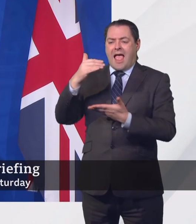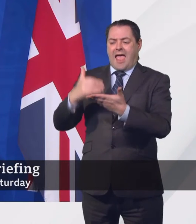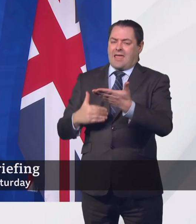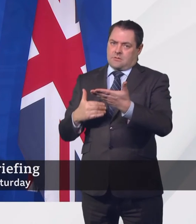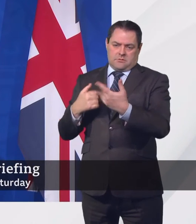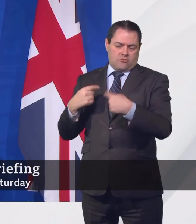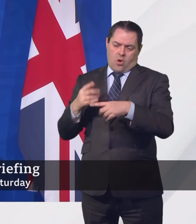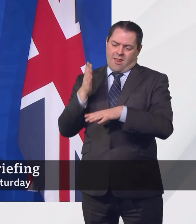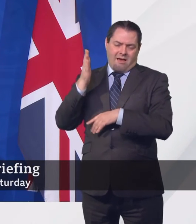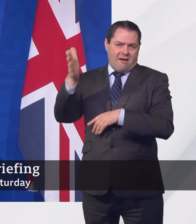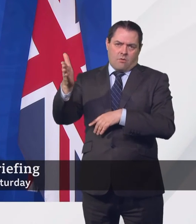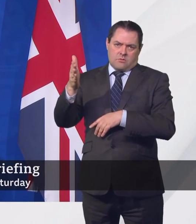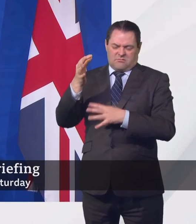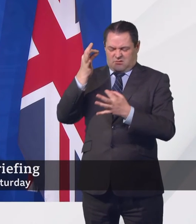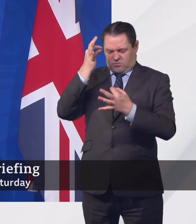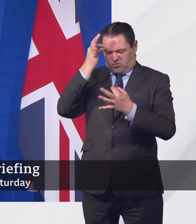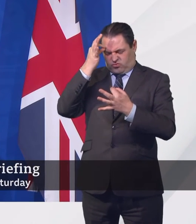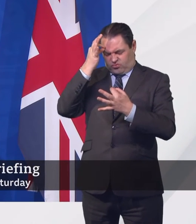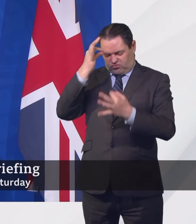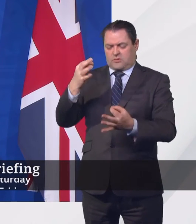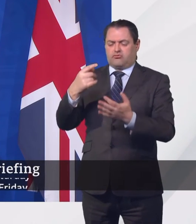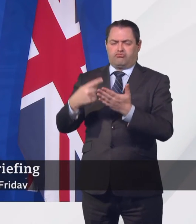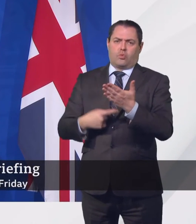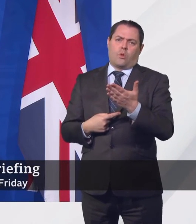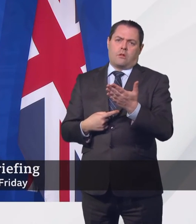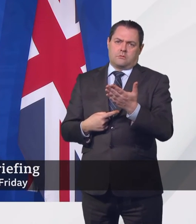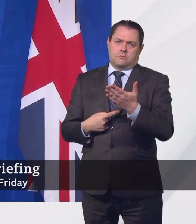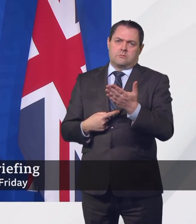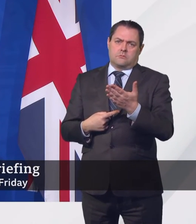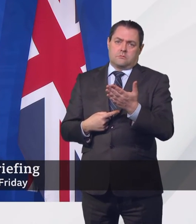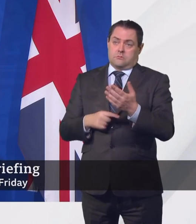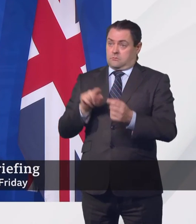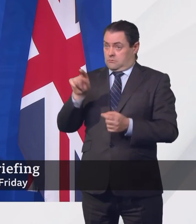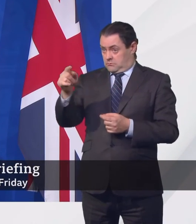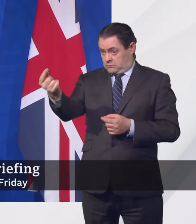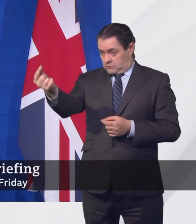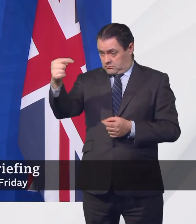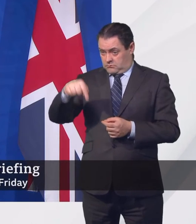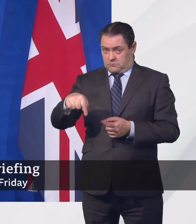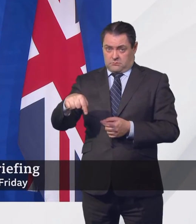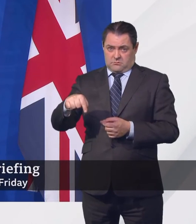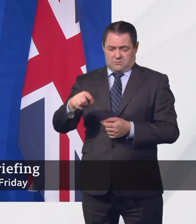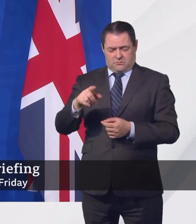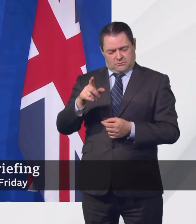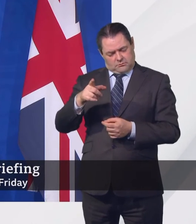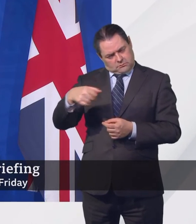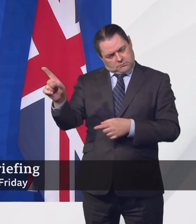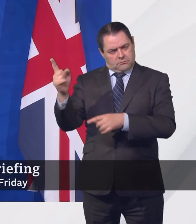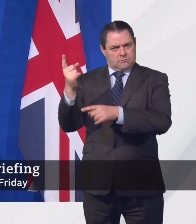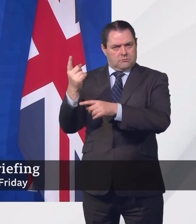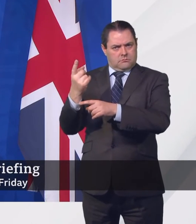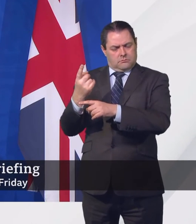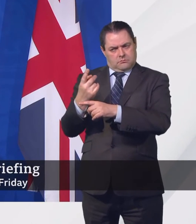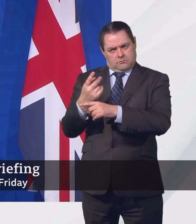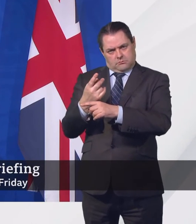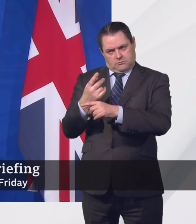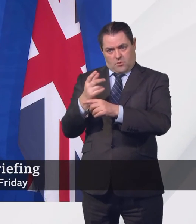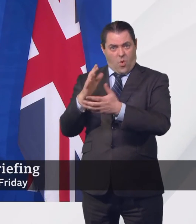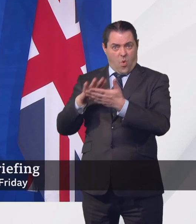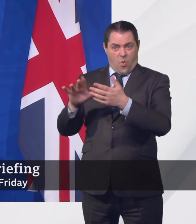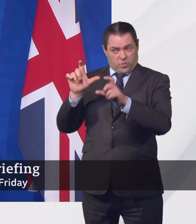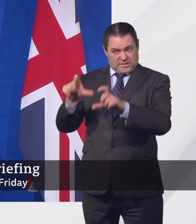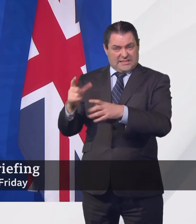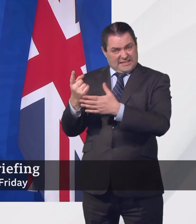stringent measures in place for them, for people arriving from those countries that have go immediately into hotel